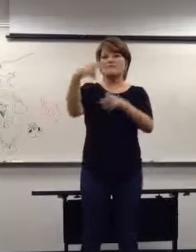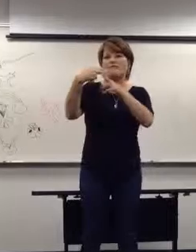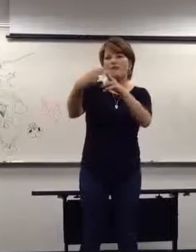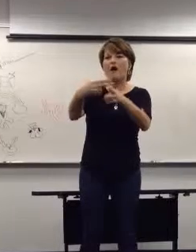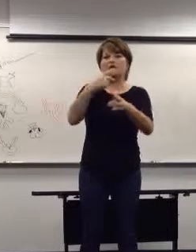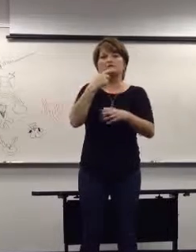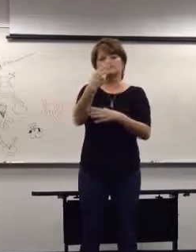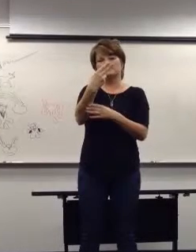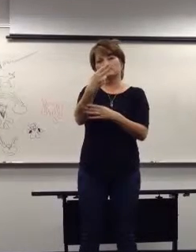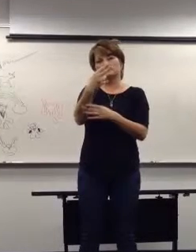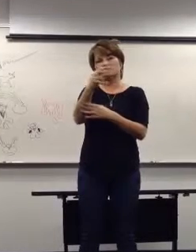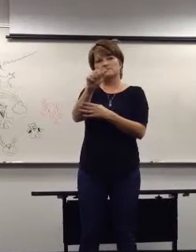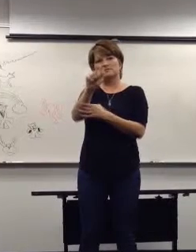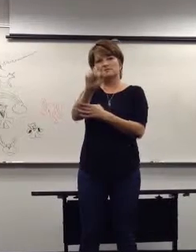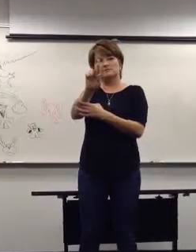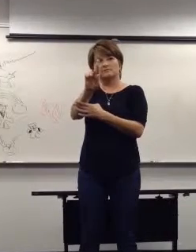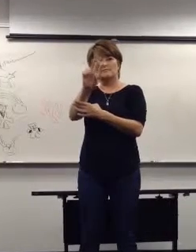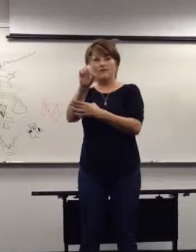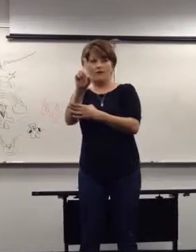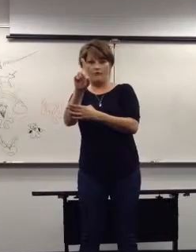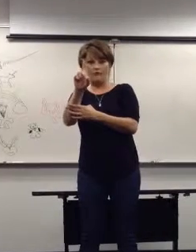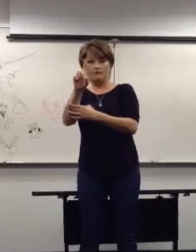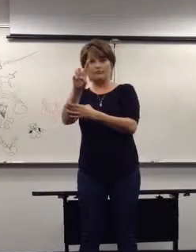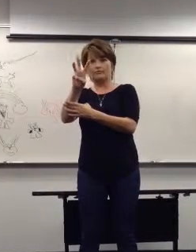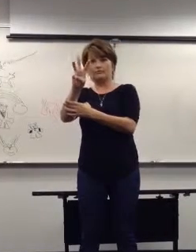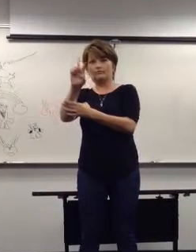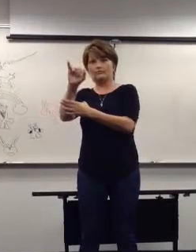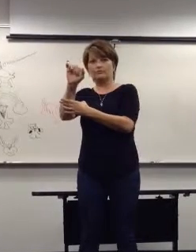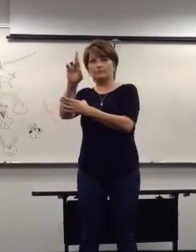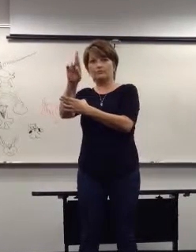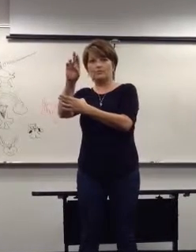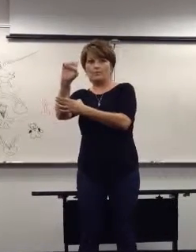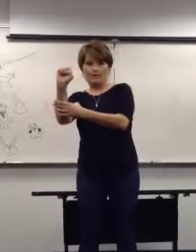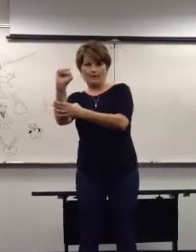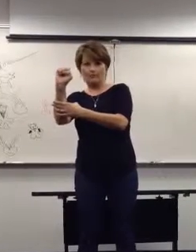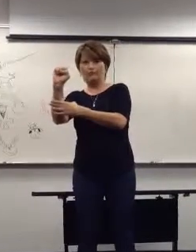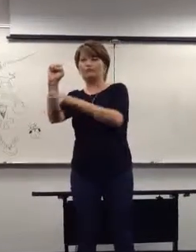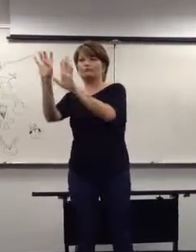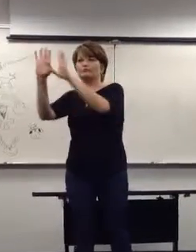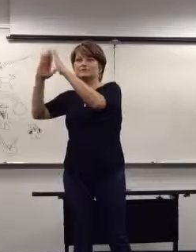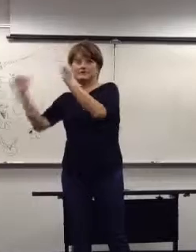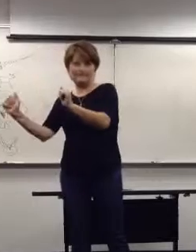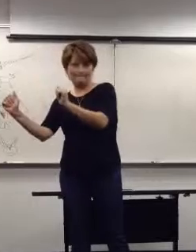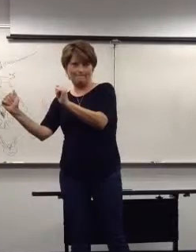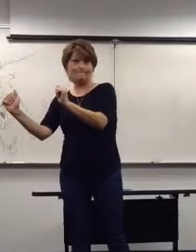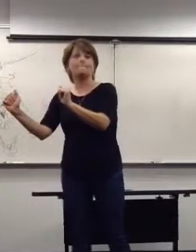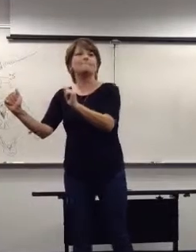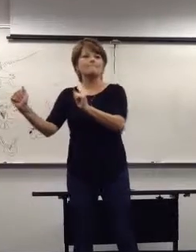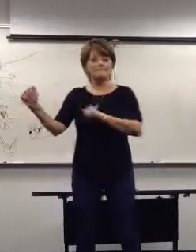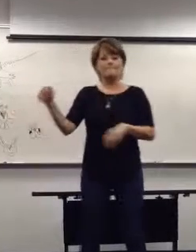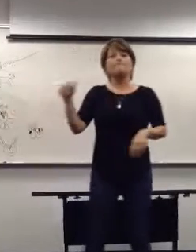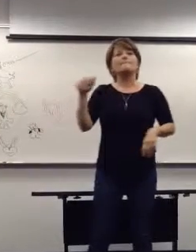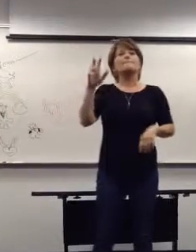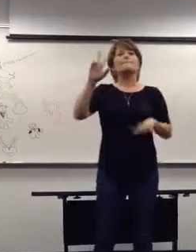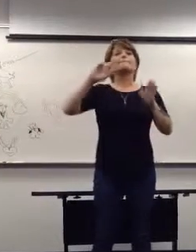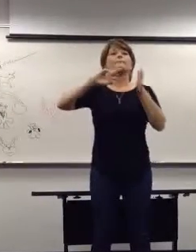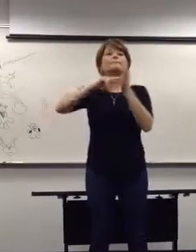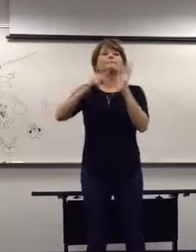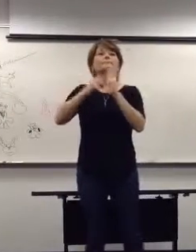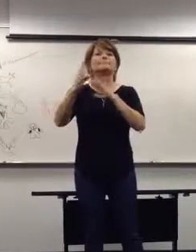they had a hard